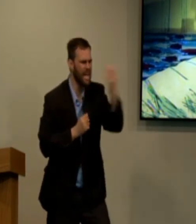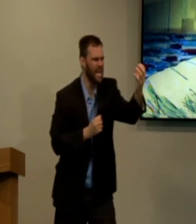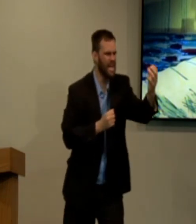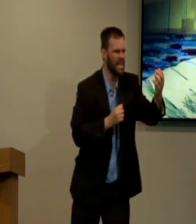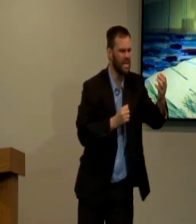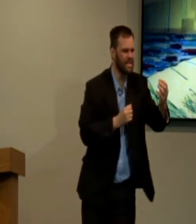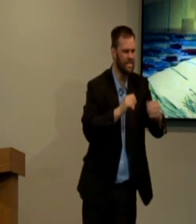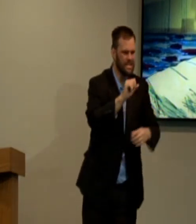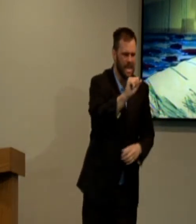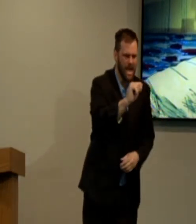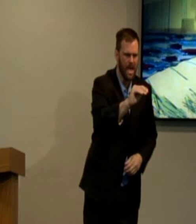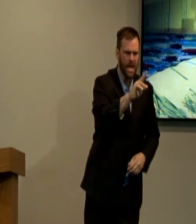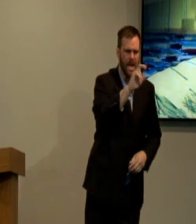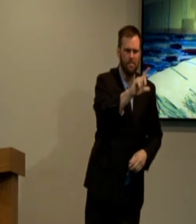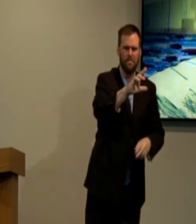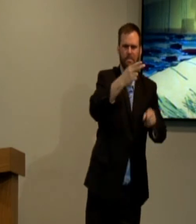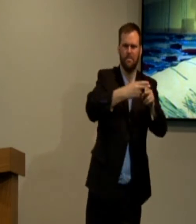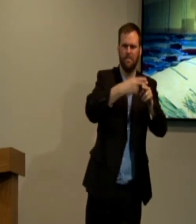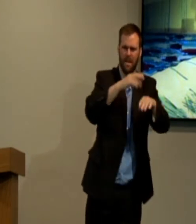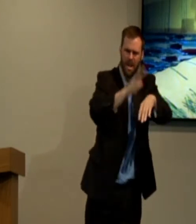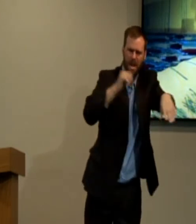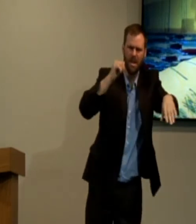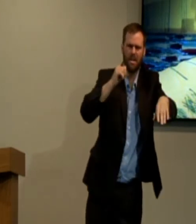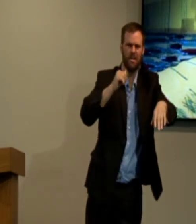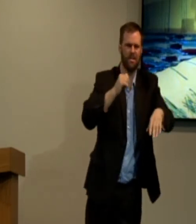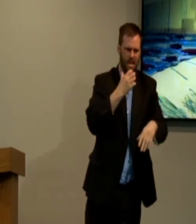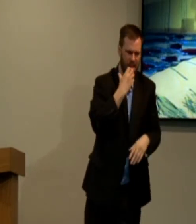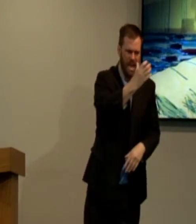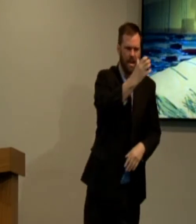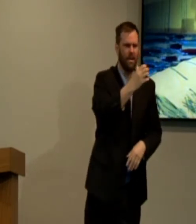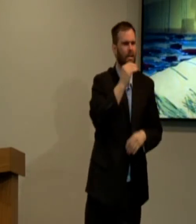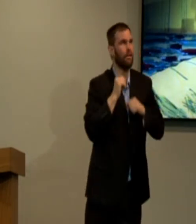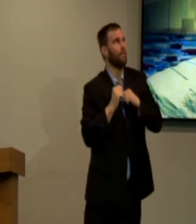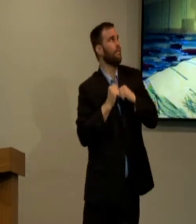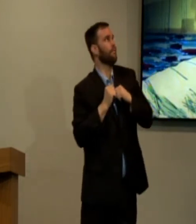and hears Samuel, his name being called once again.